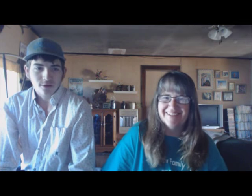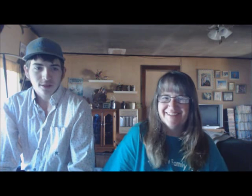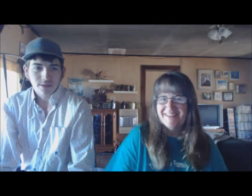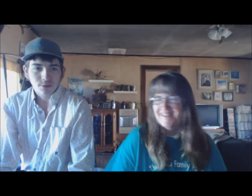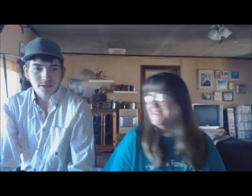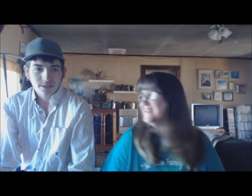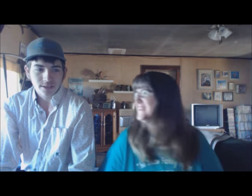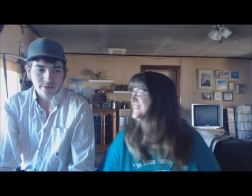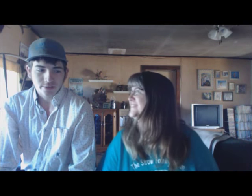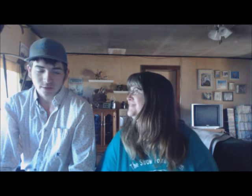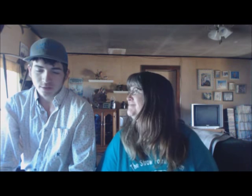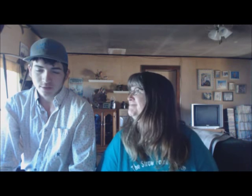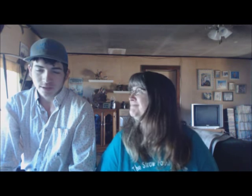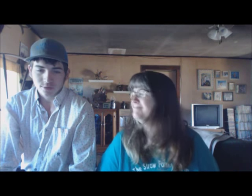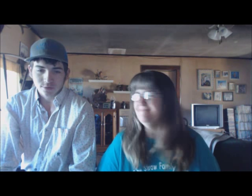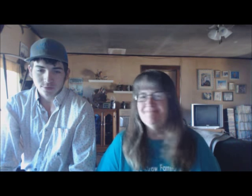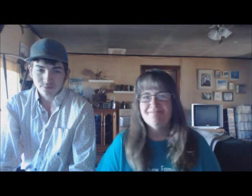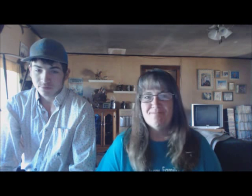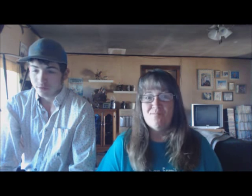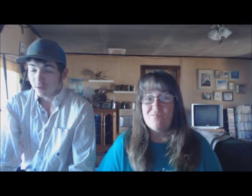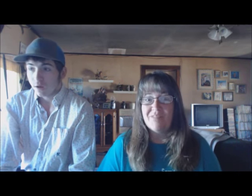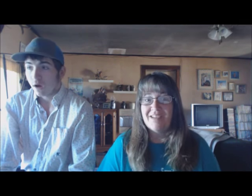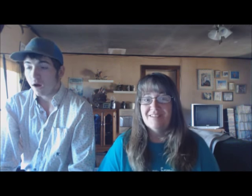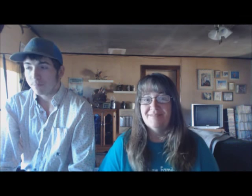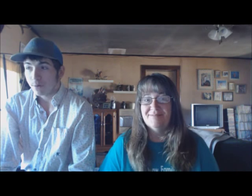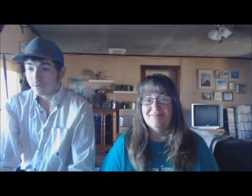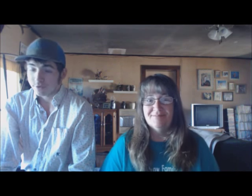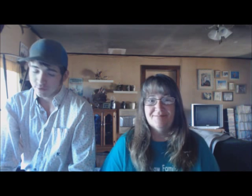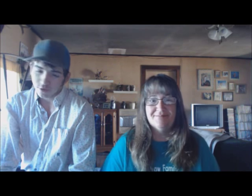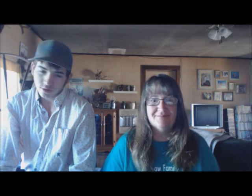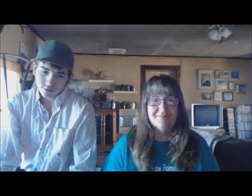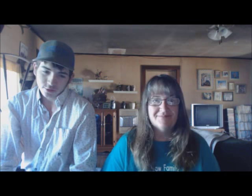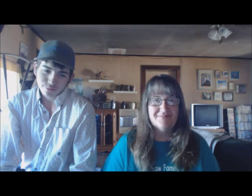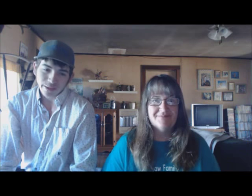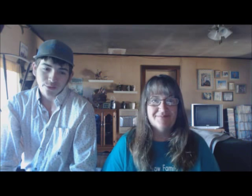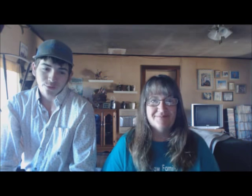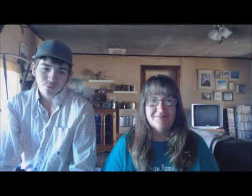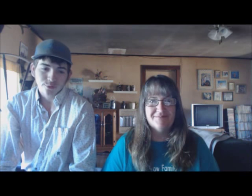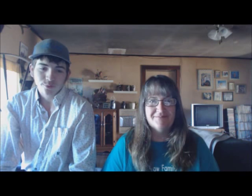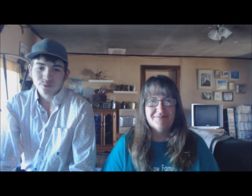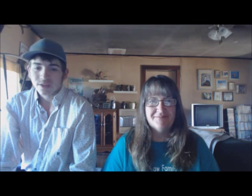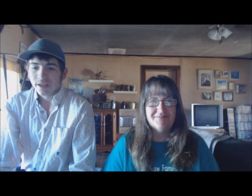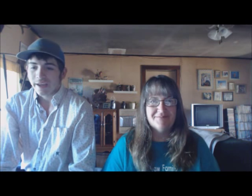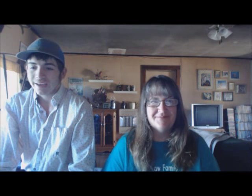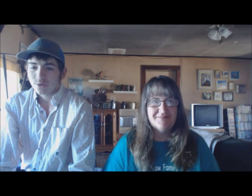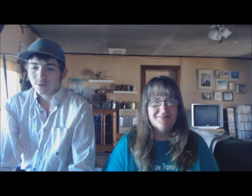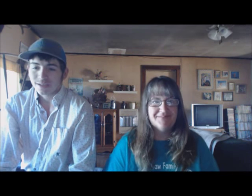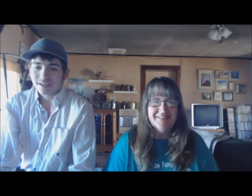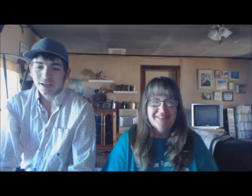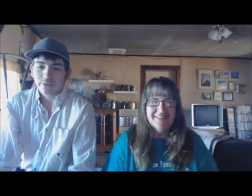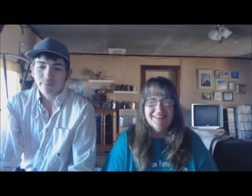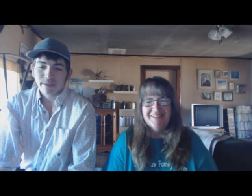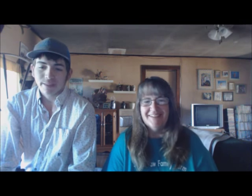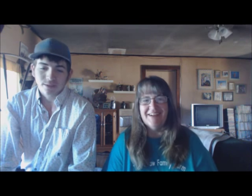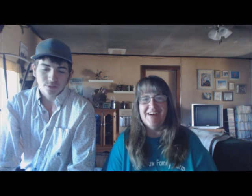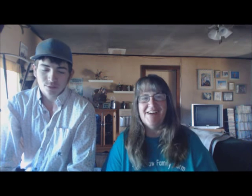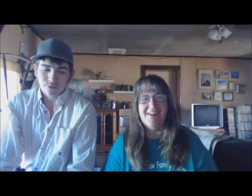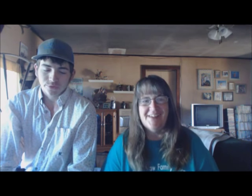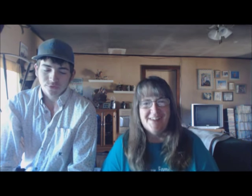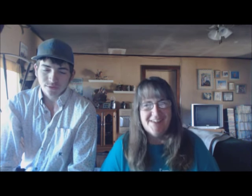all collaborated together and learned how to hop over, crawl under, bail through, and or any other method to get through